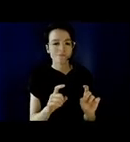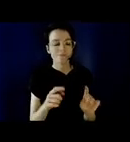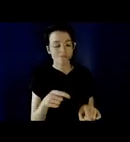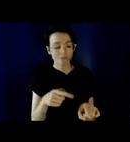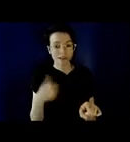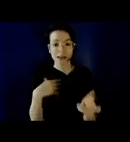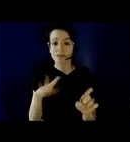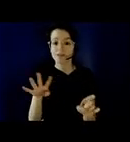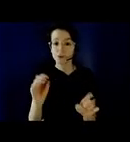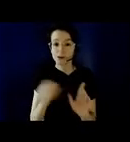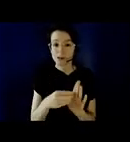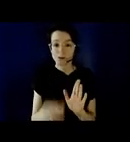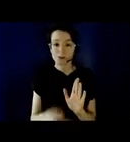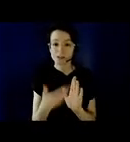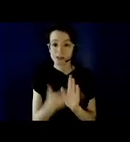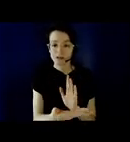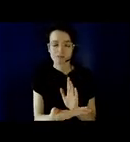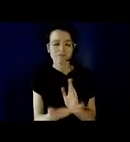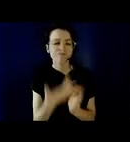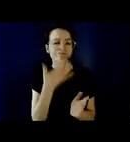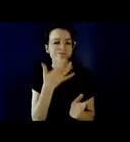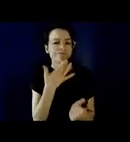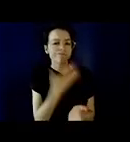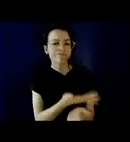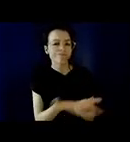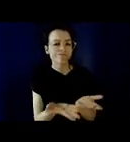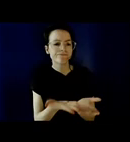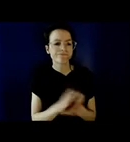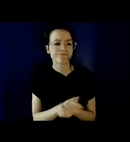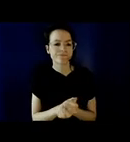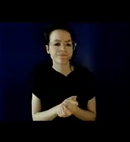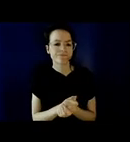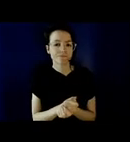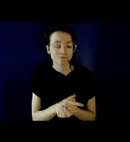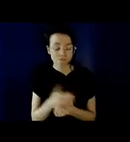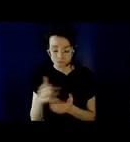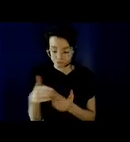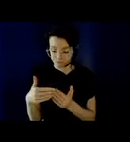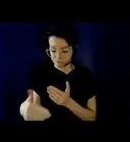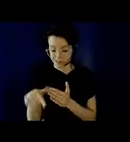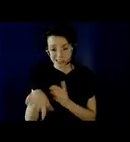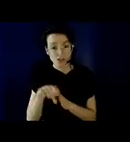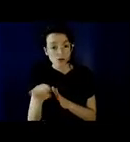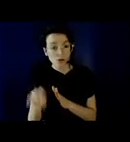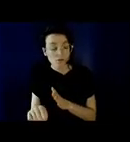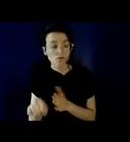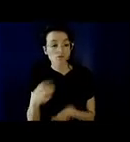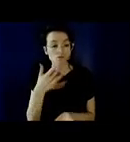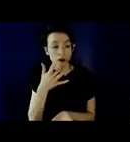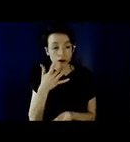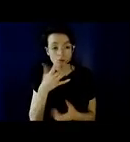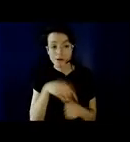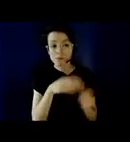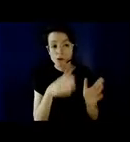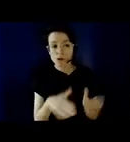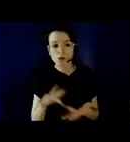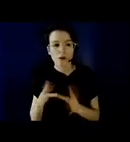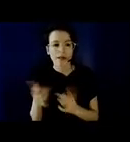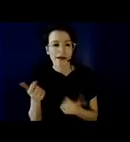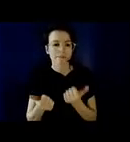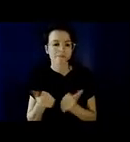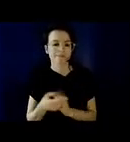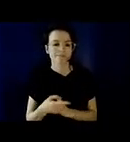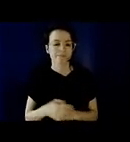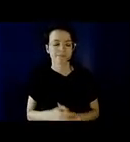survey asking the 40 attending students, which delivery mode they preferred for the rest of the term, in-person or online.